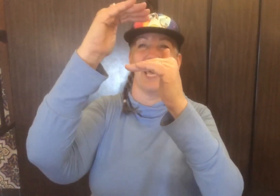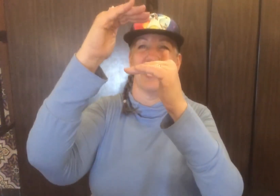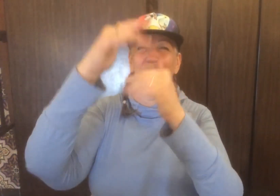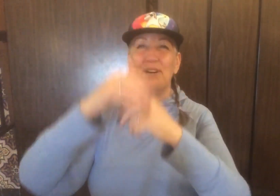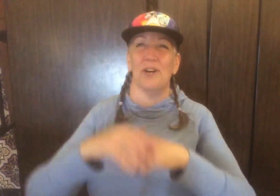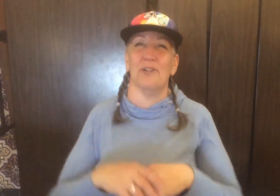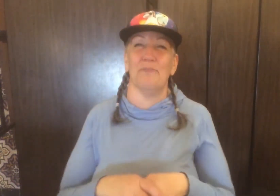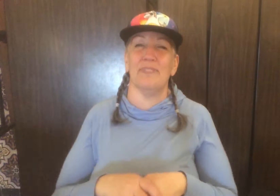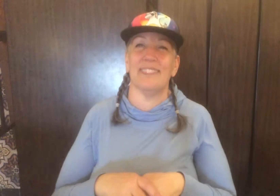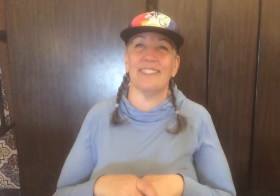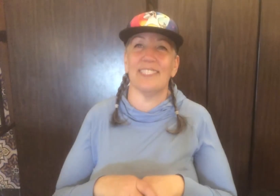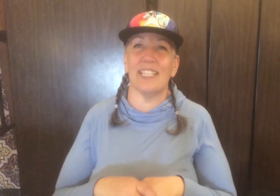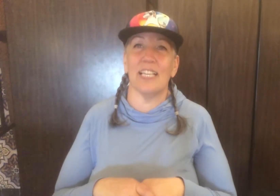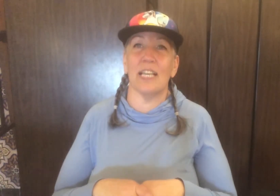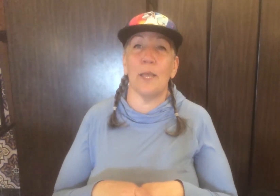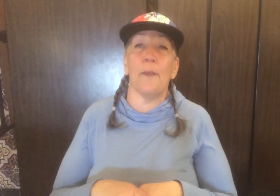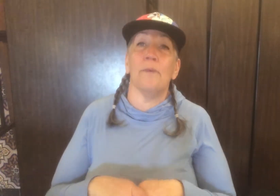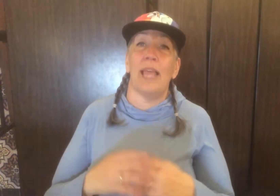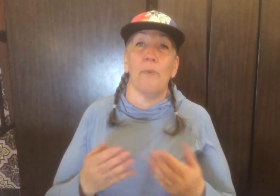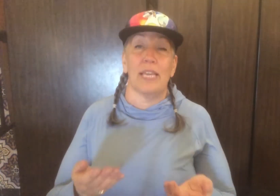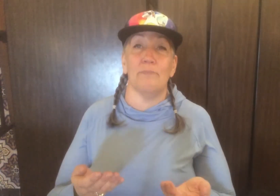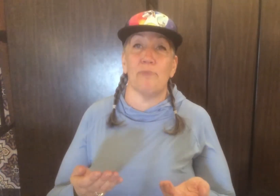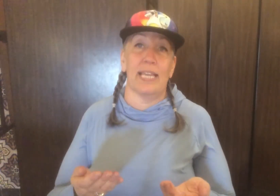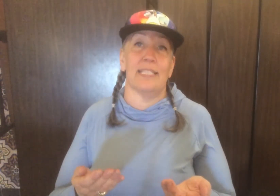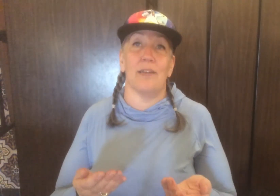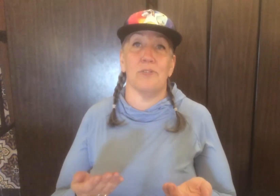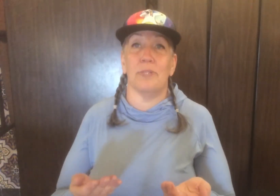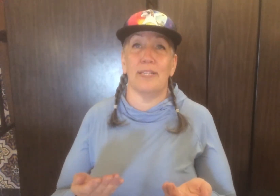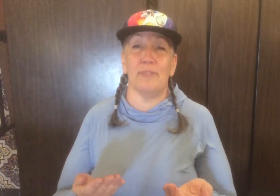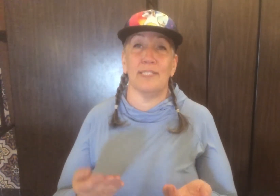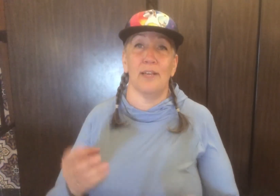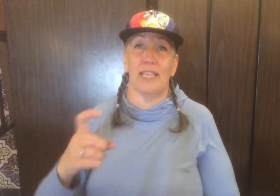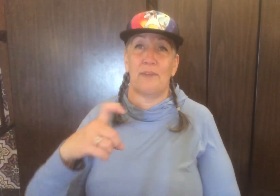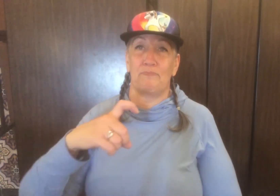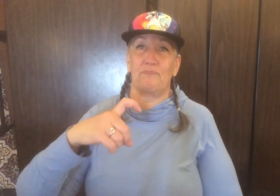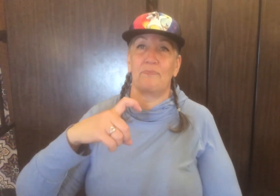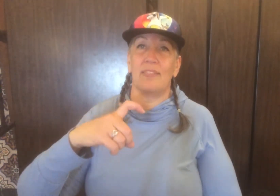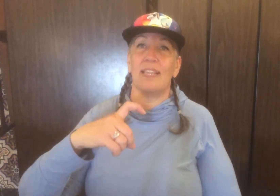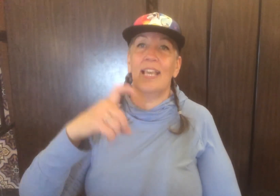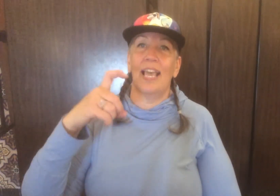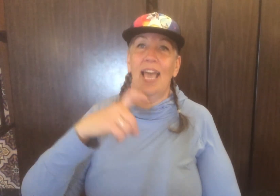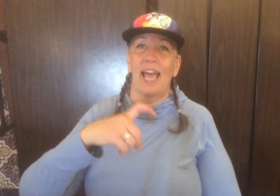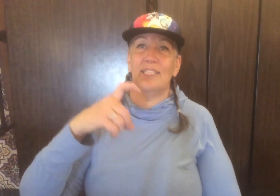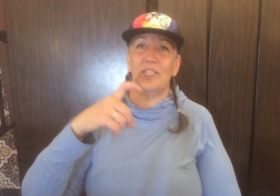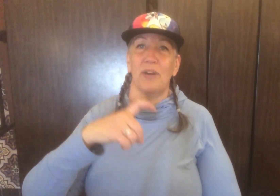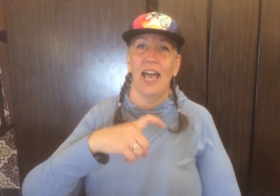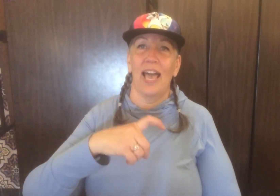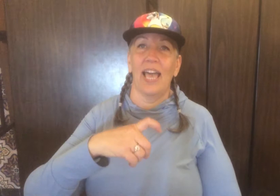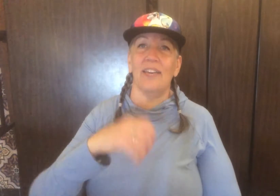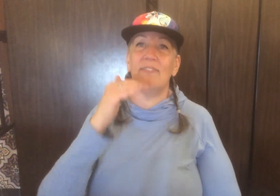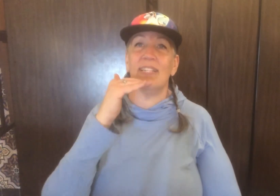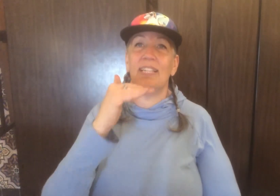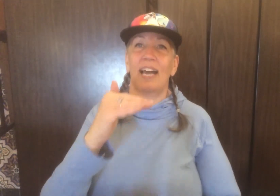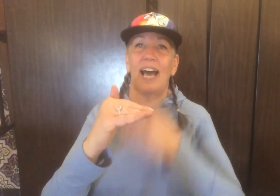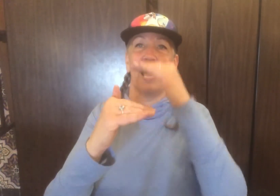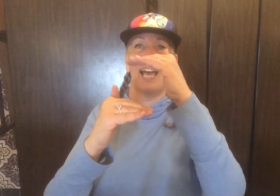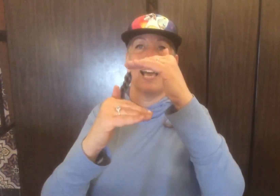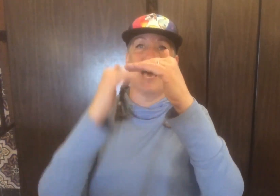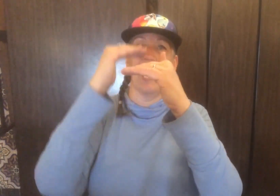hopes Now we can break it down and do it a little bit slowly Had to have high, high